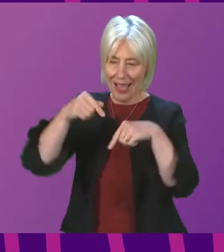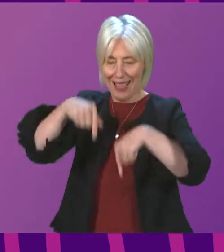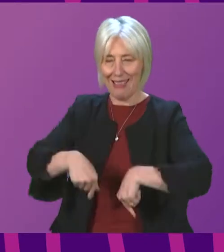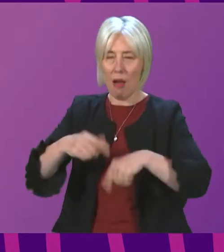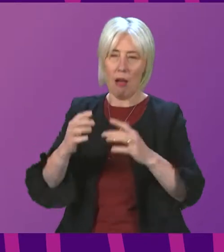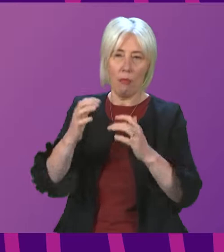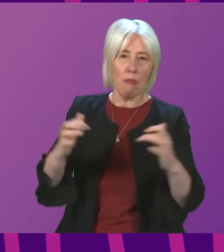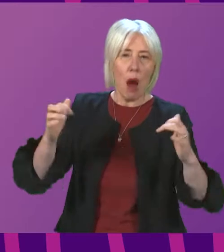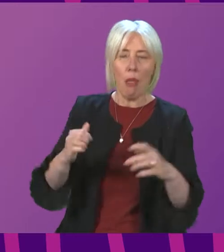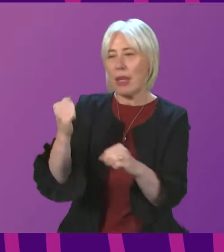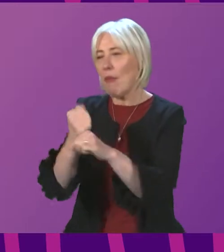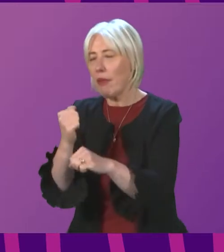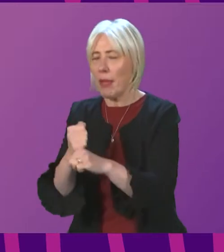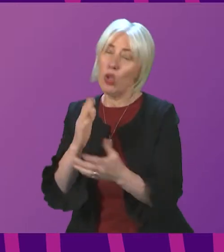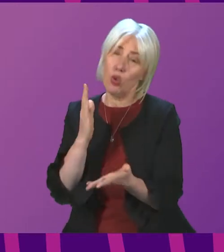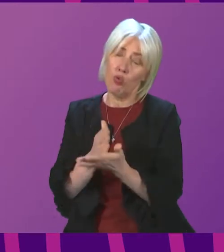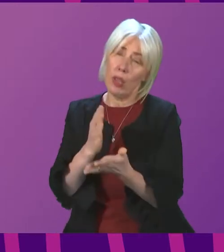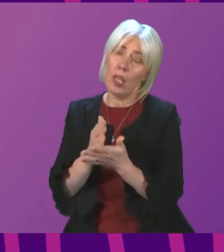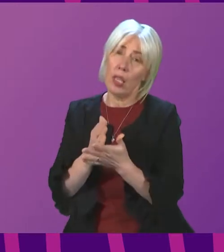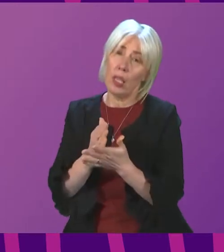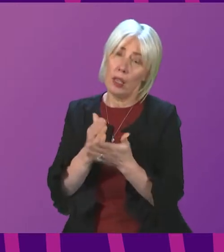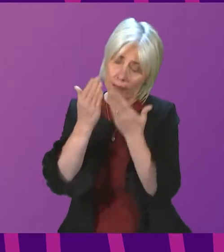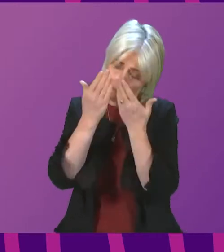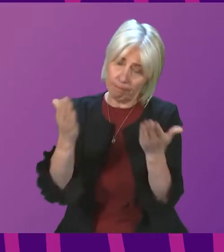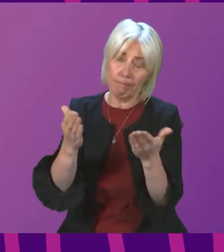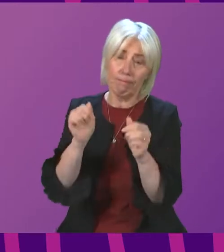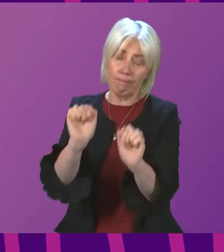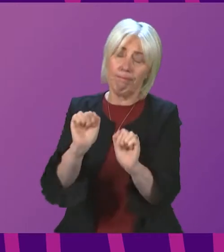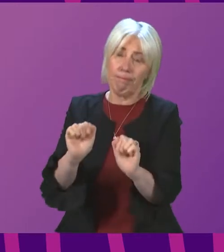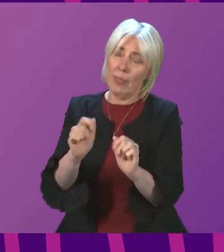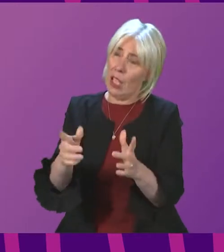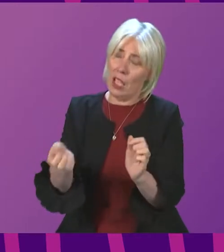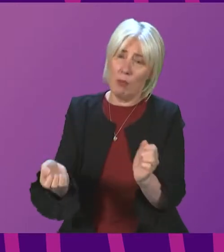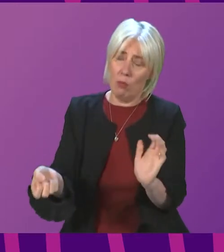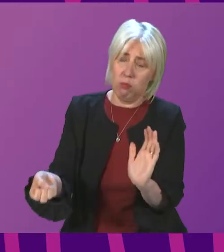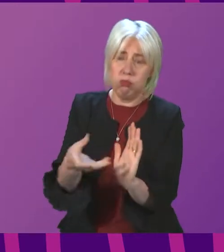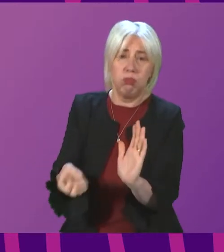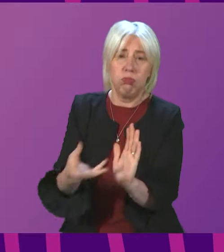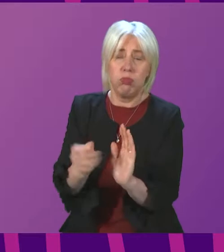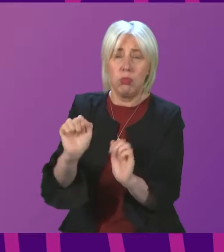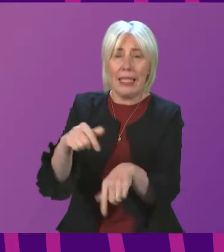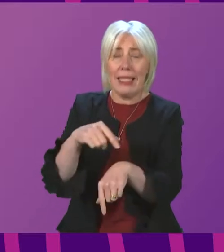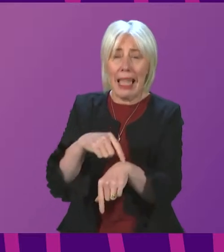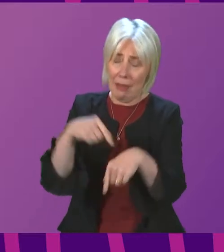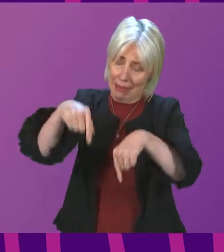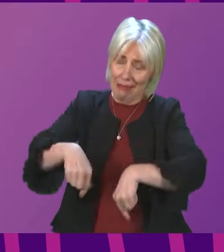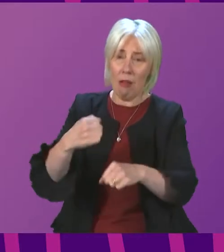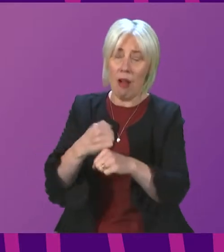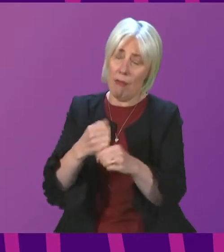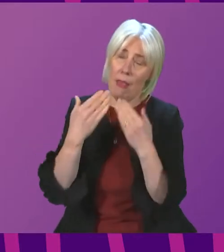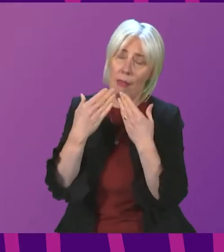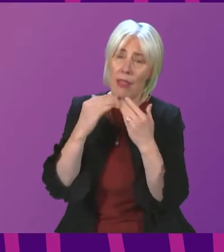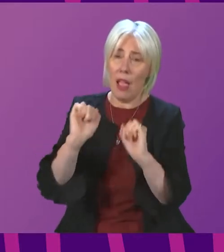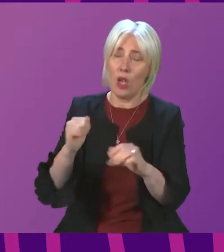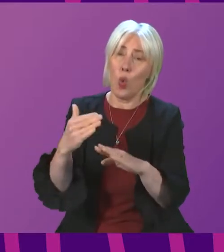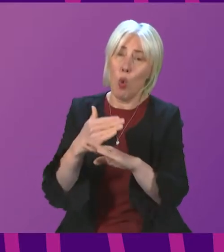of government. So I recognise the immense contribution he's made in his time in government, and I thank him for his work